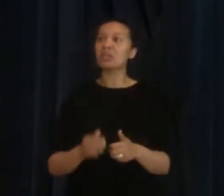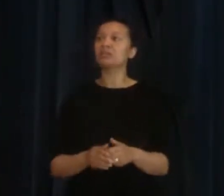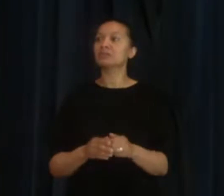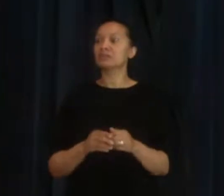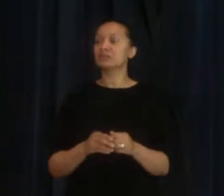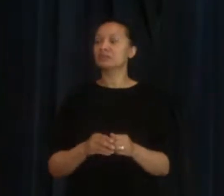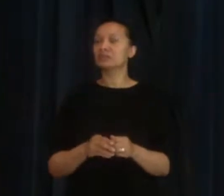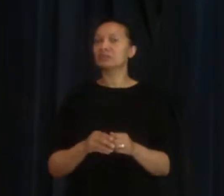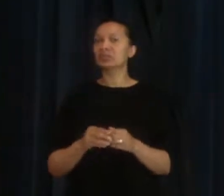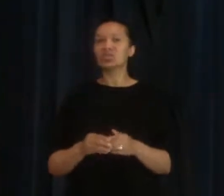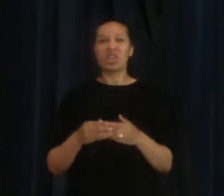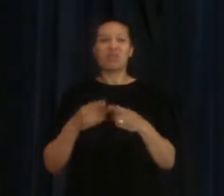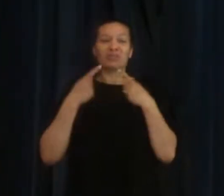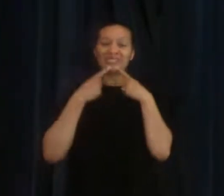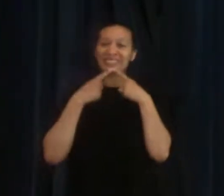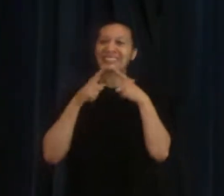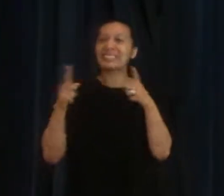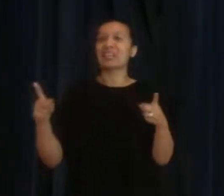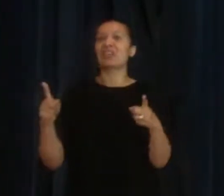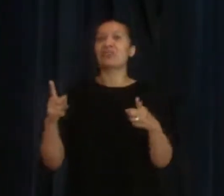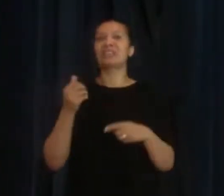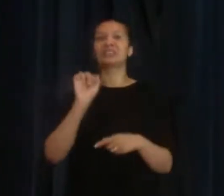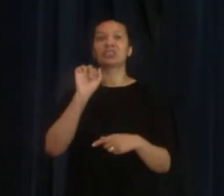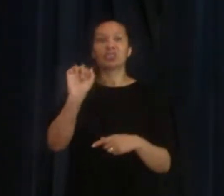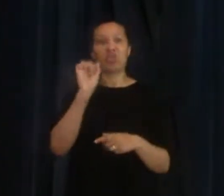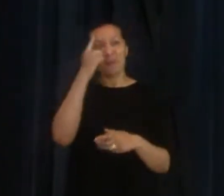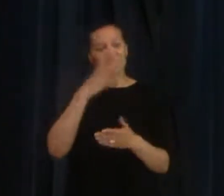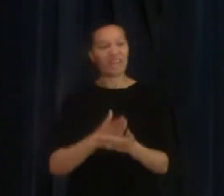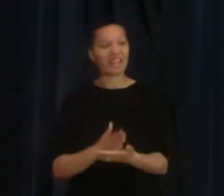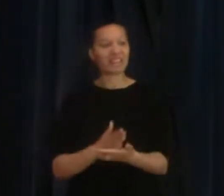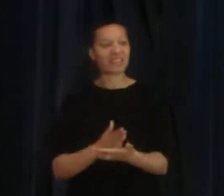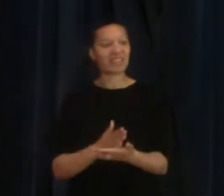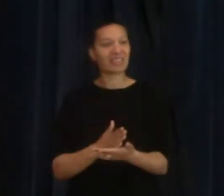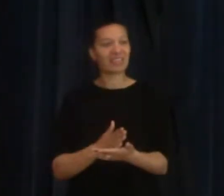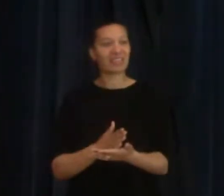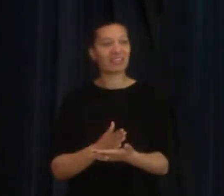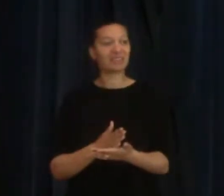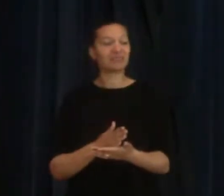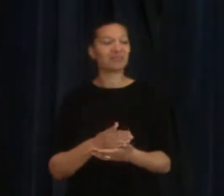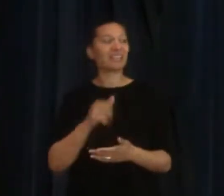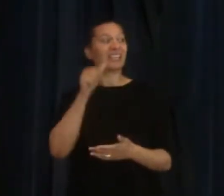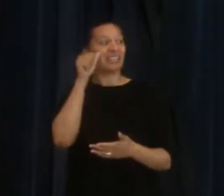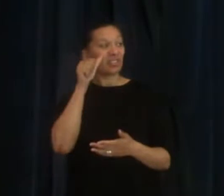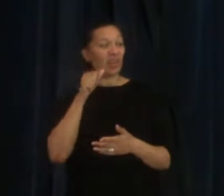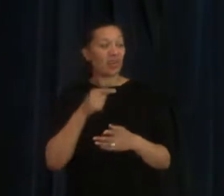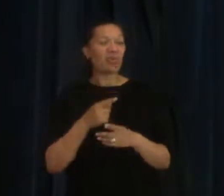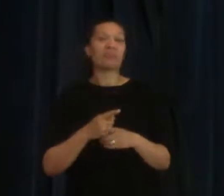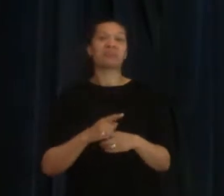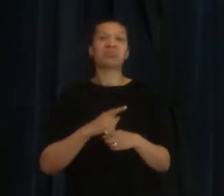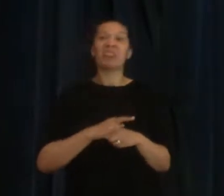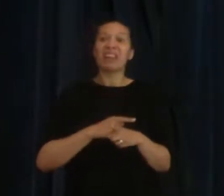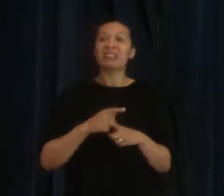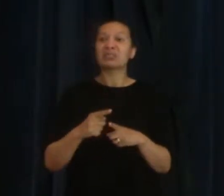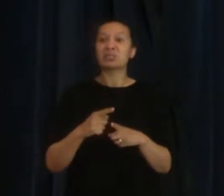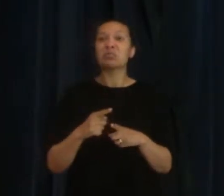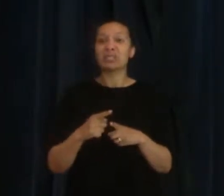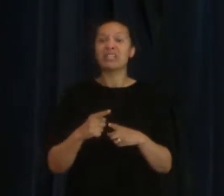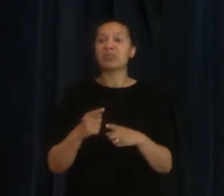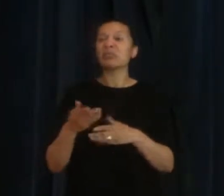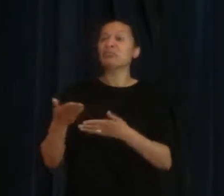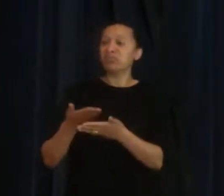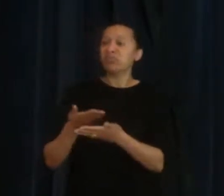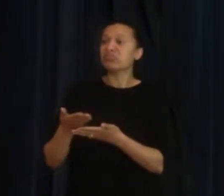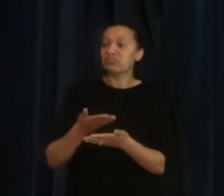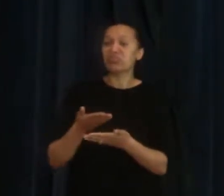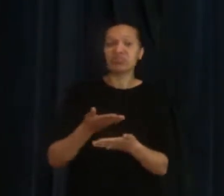public declaration of your faith. And I know in the last week or so I've spoken to at